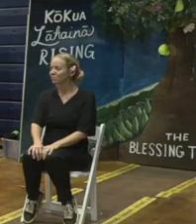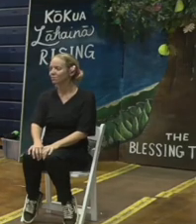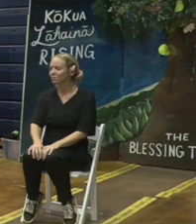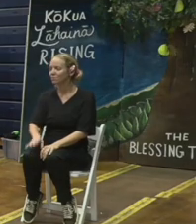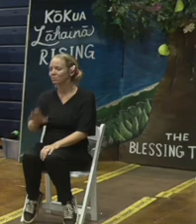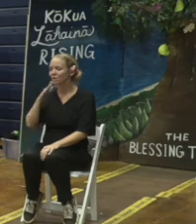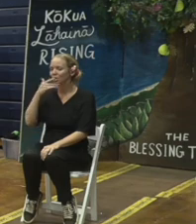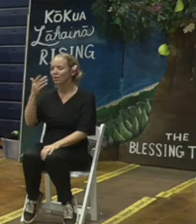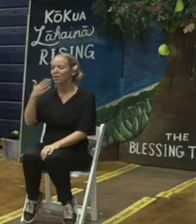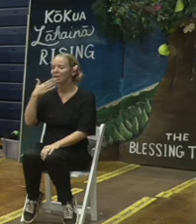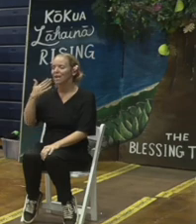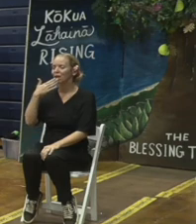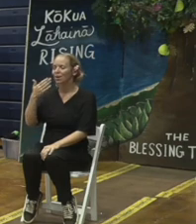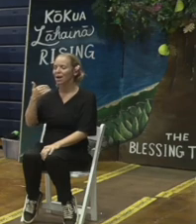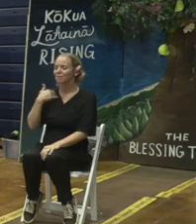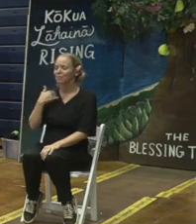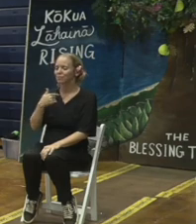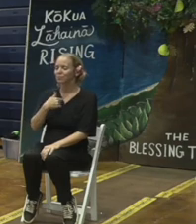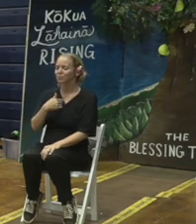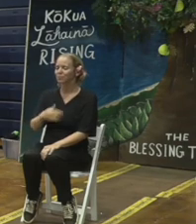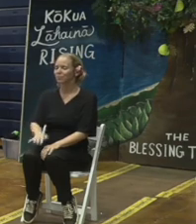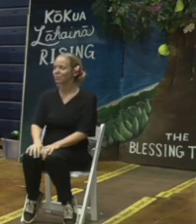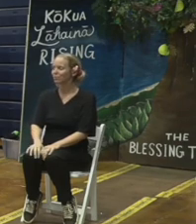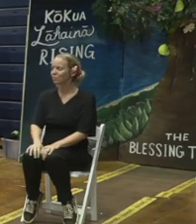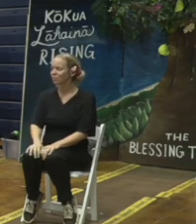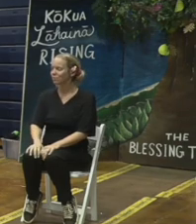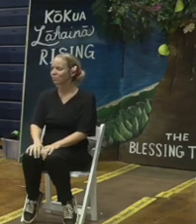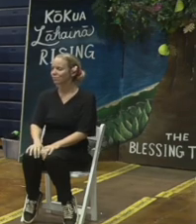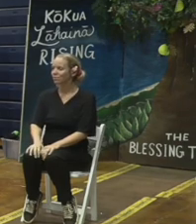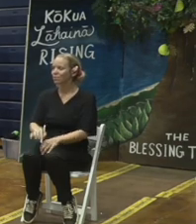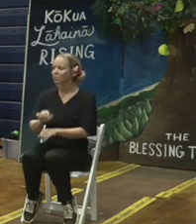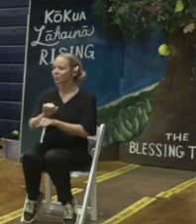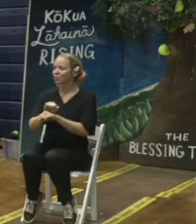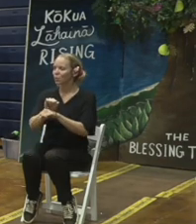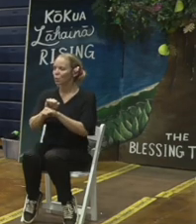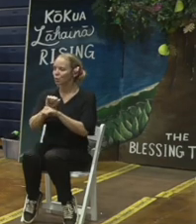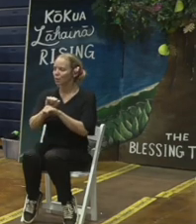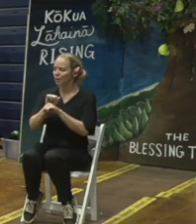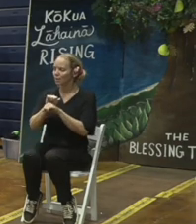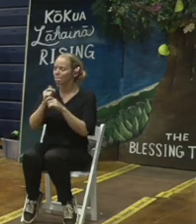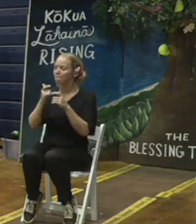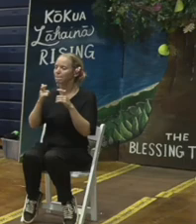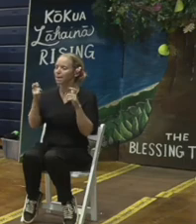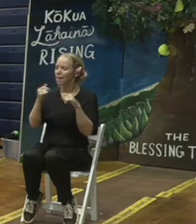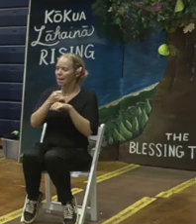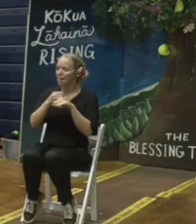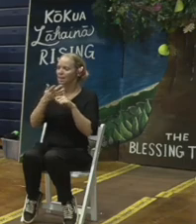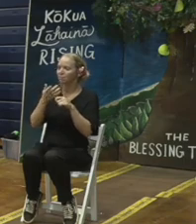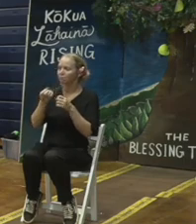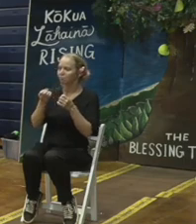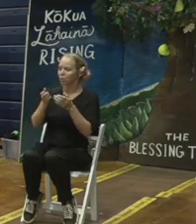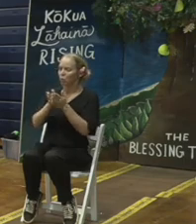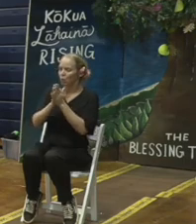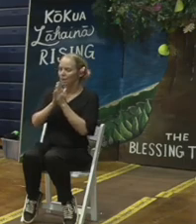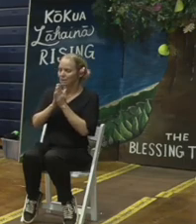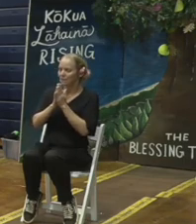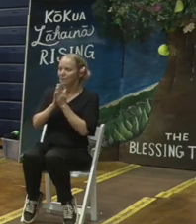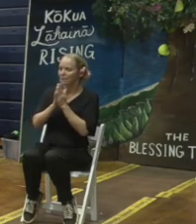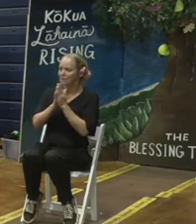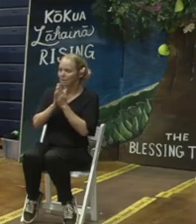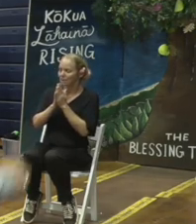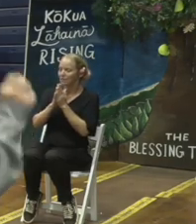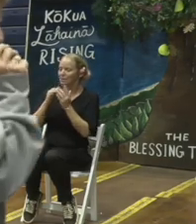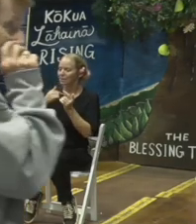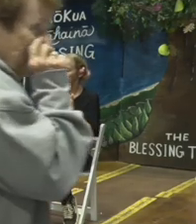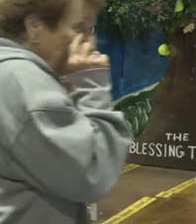aloha thank you so much for having me I flew from the big island at the request of a lot of folks here and after watching all